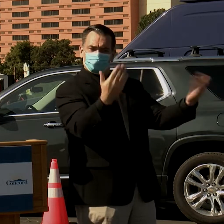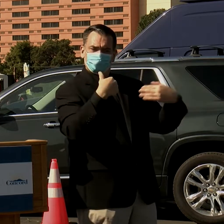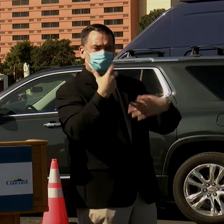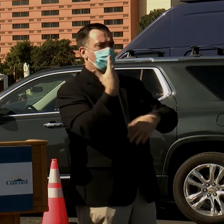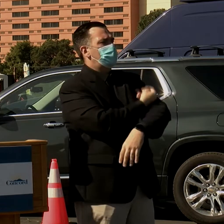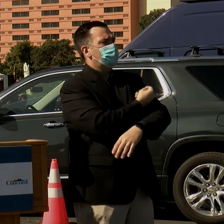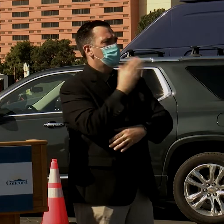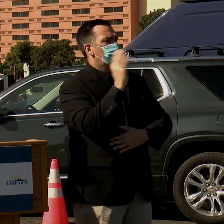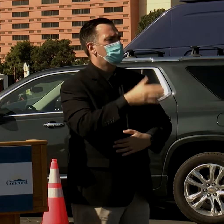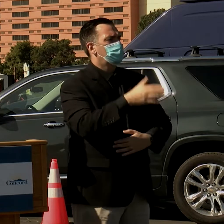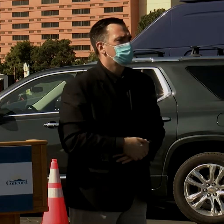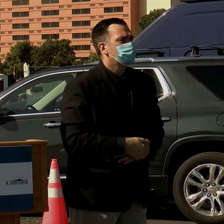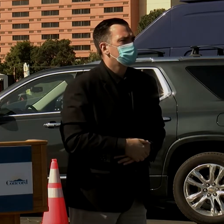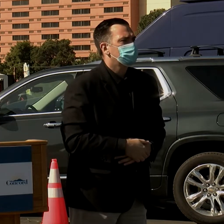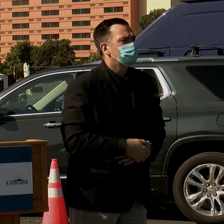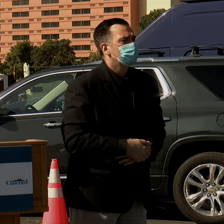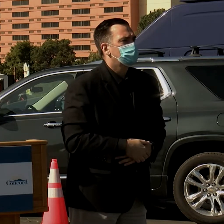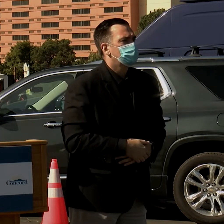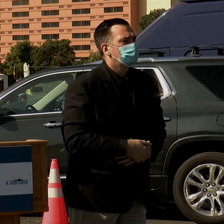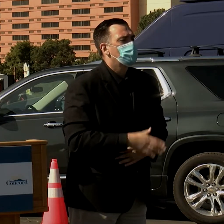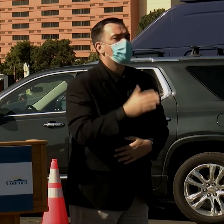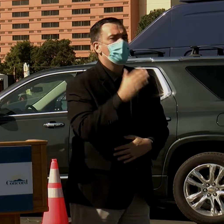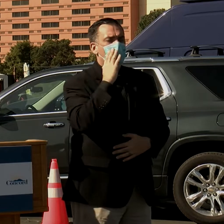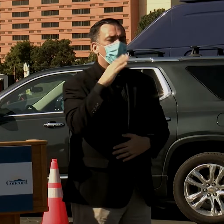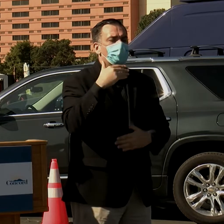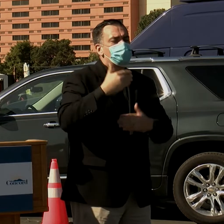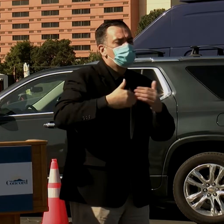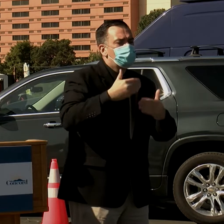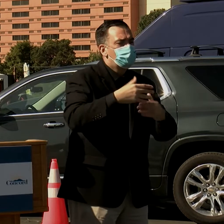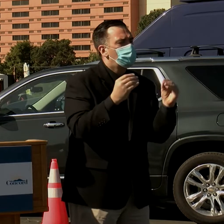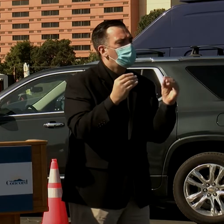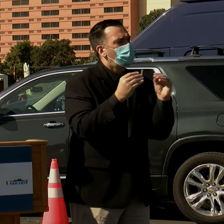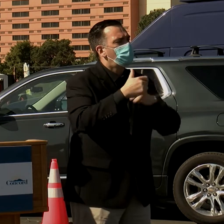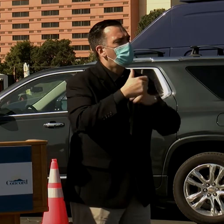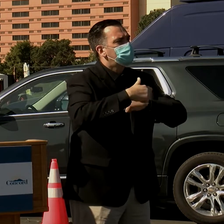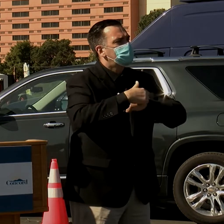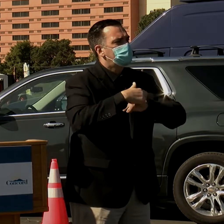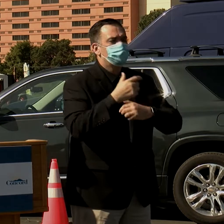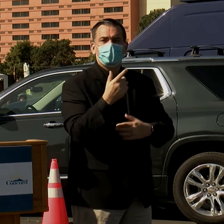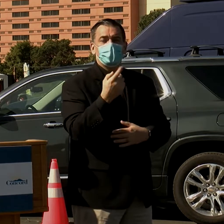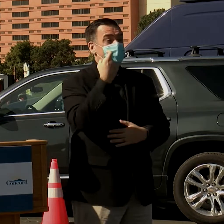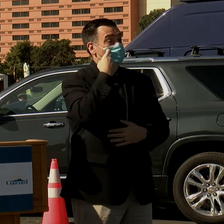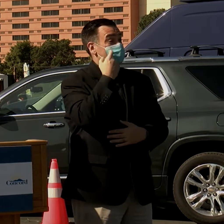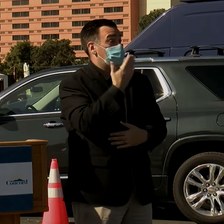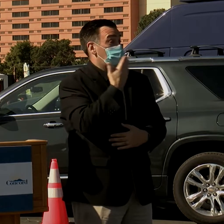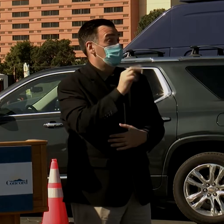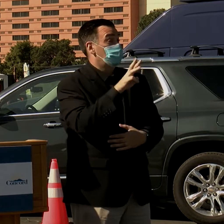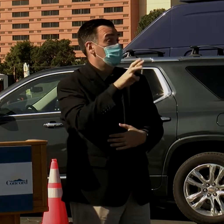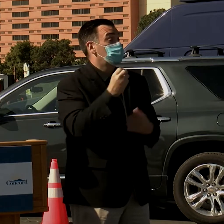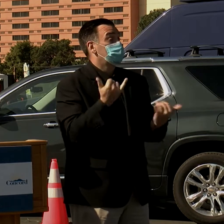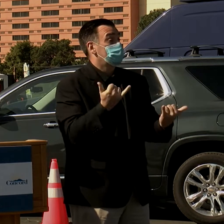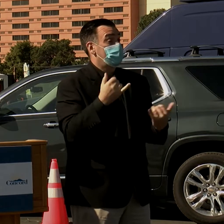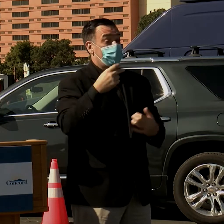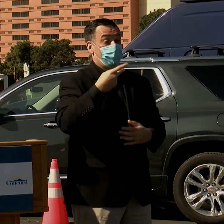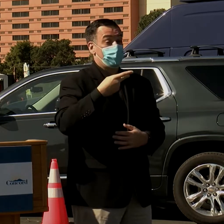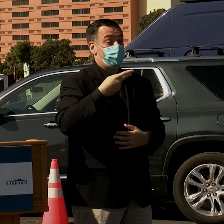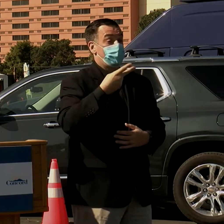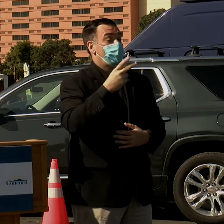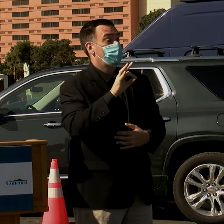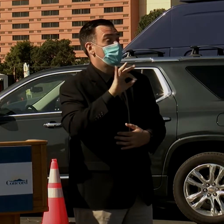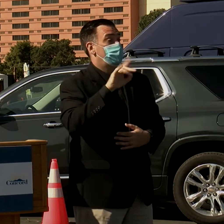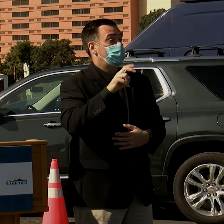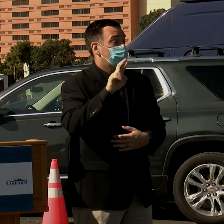get vaccinated. I think it will trickle in over time. And we just had good news today on the Pfizer vaccine